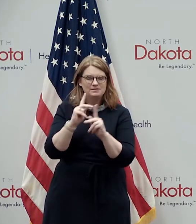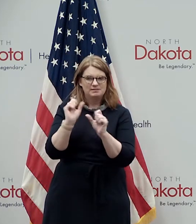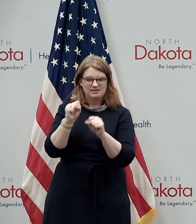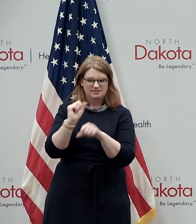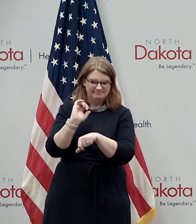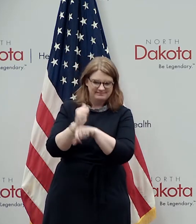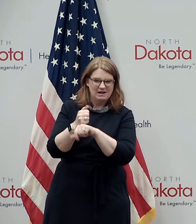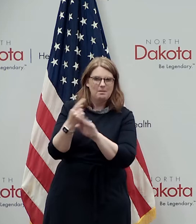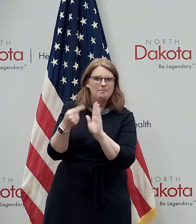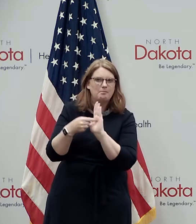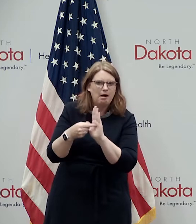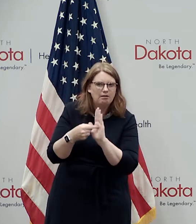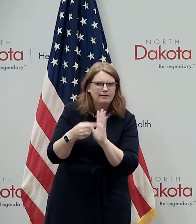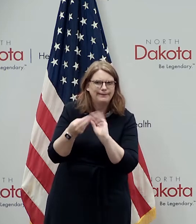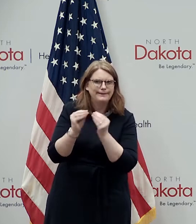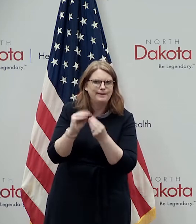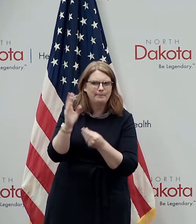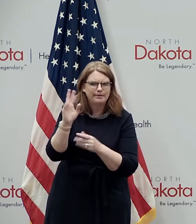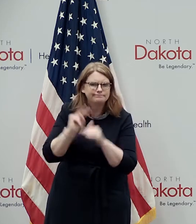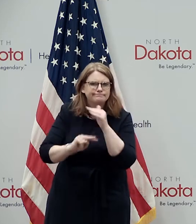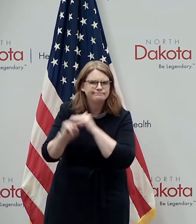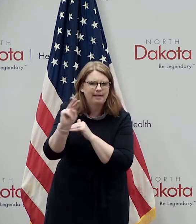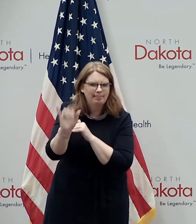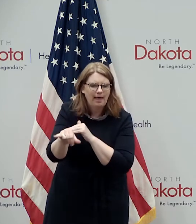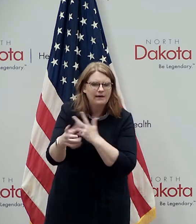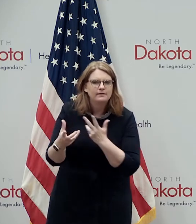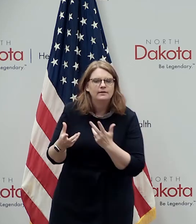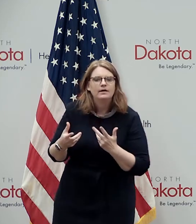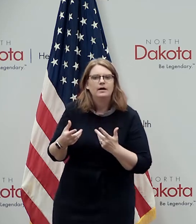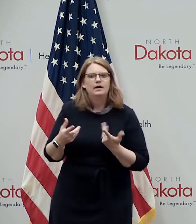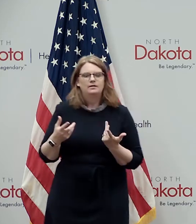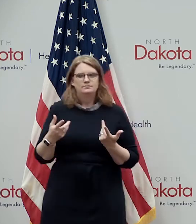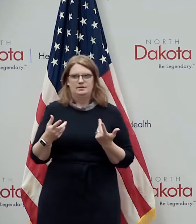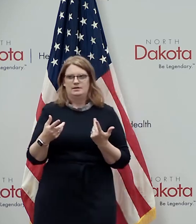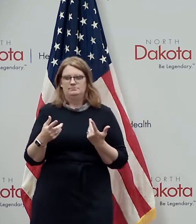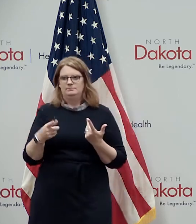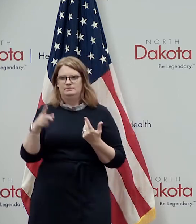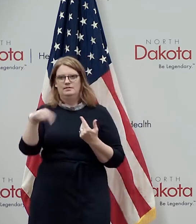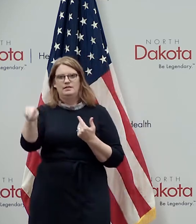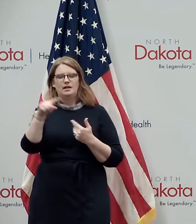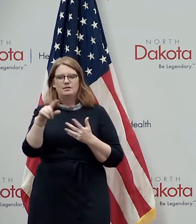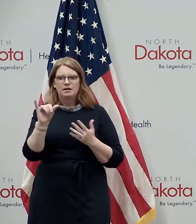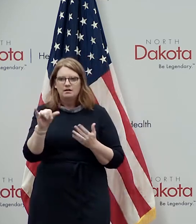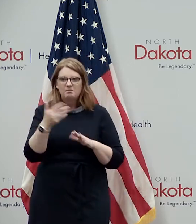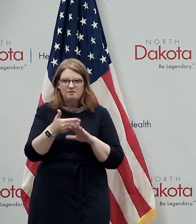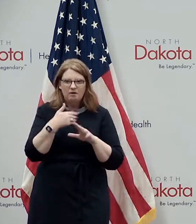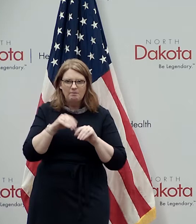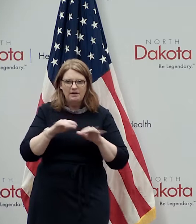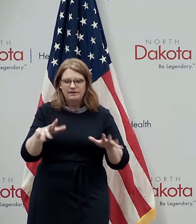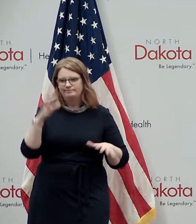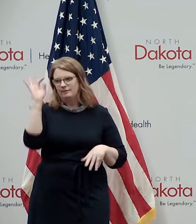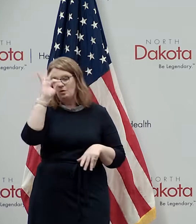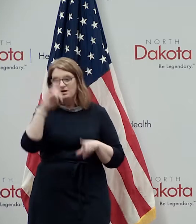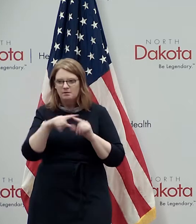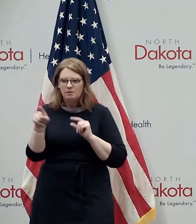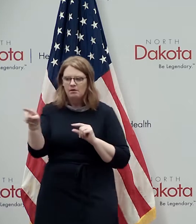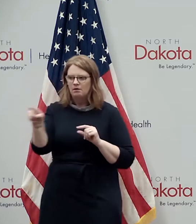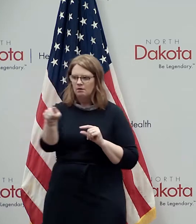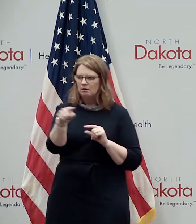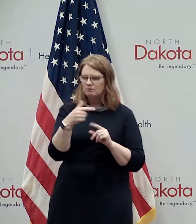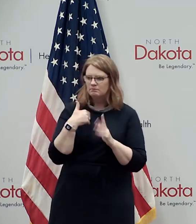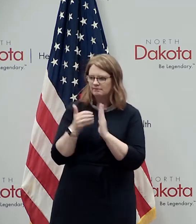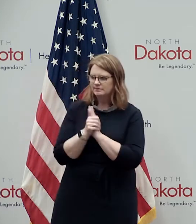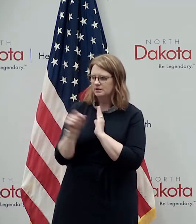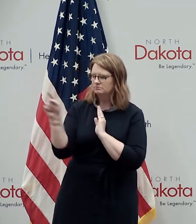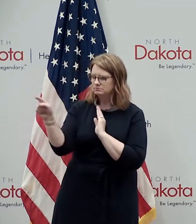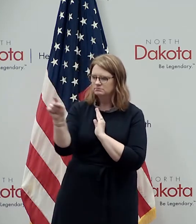that could do other things that i didn't even know existed before the pandemic but it is really incredible and like i said we're